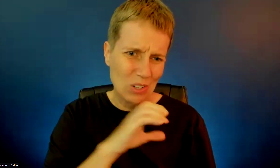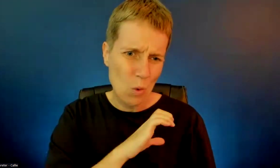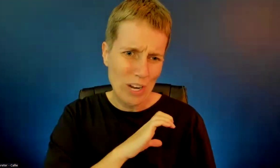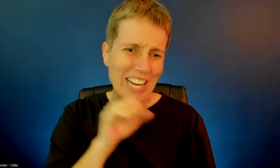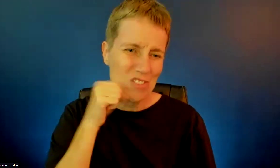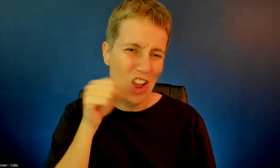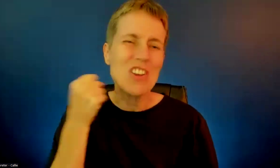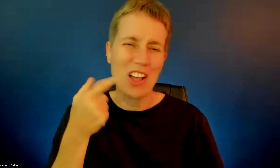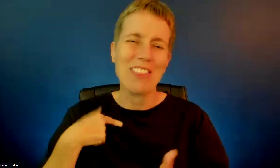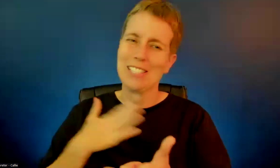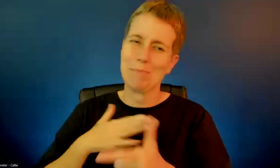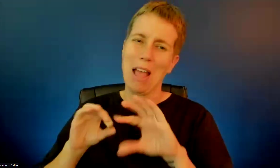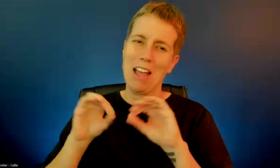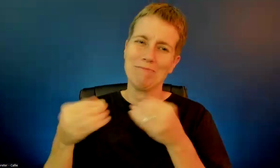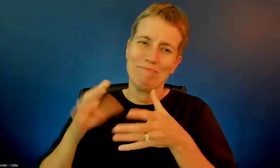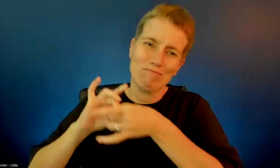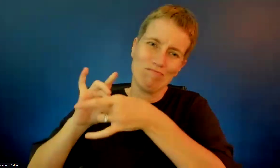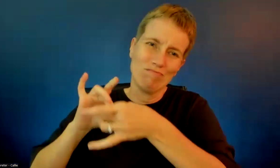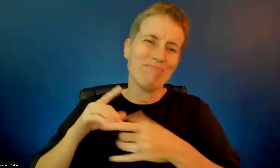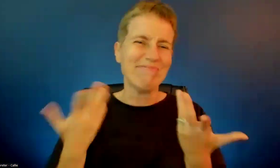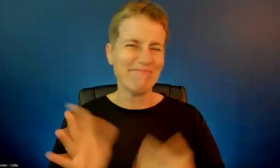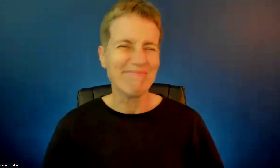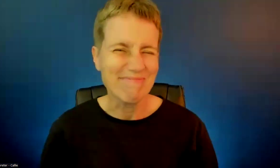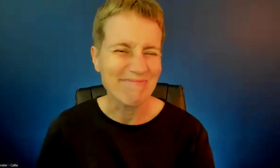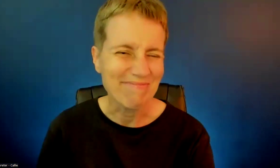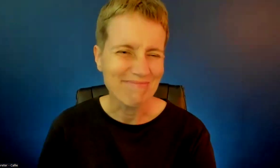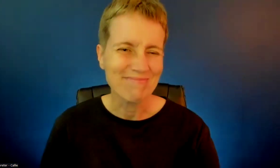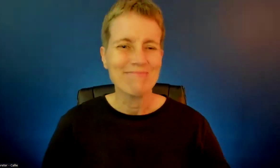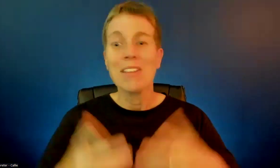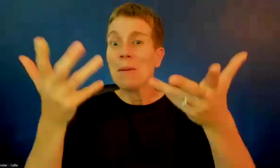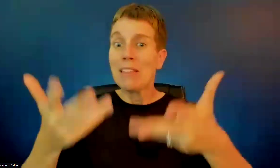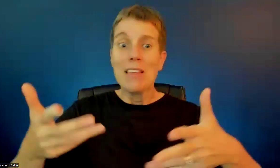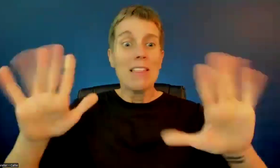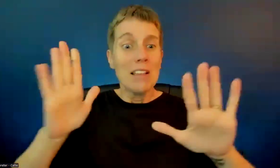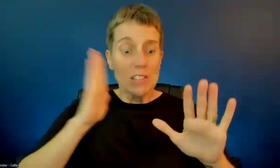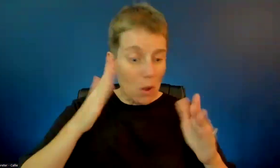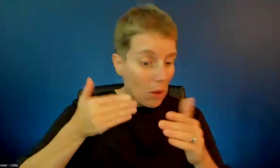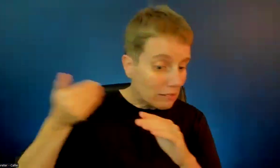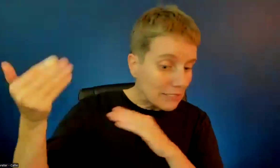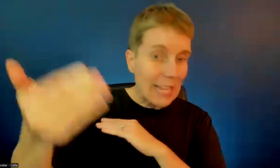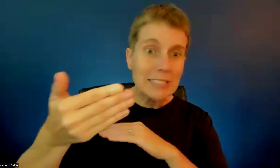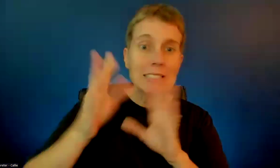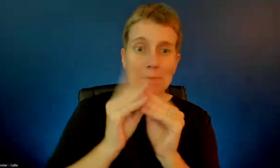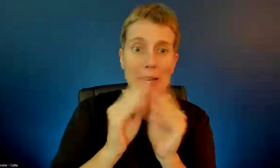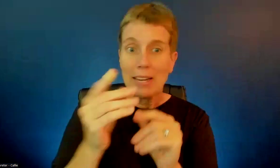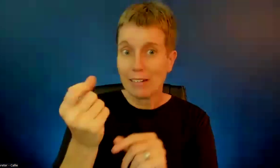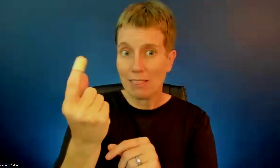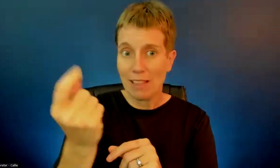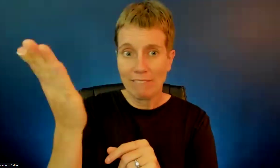Thank you so much, everybody. Thank you. Bye.'all have a good weekend. You too. Bye. Bye.